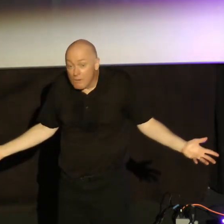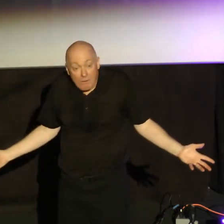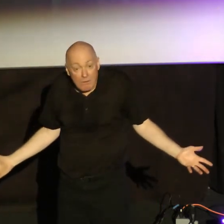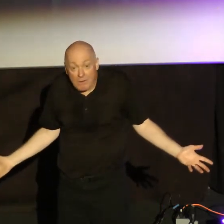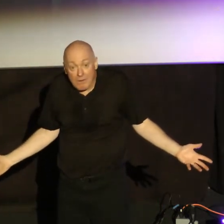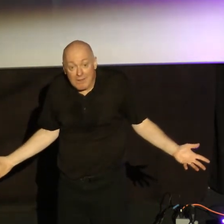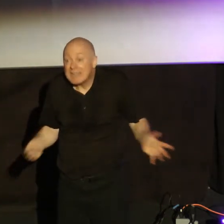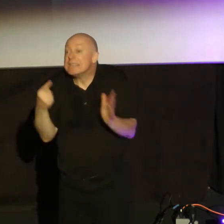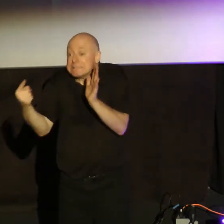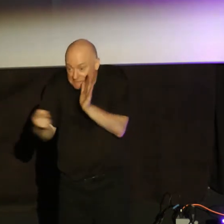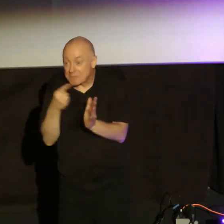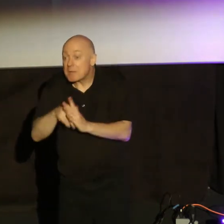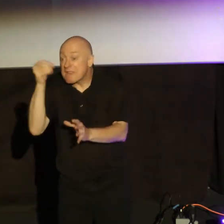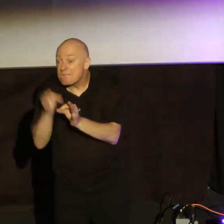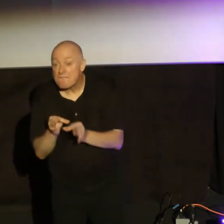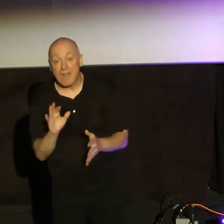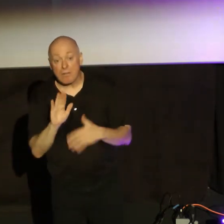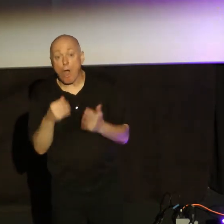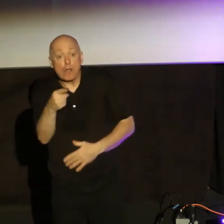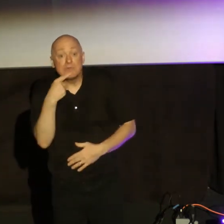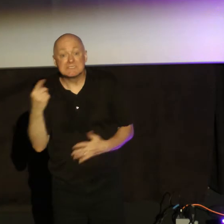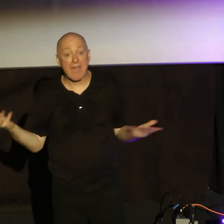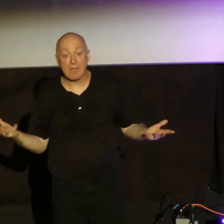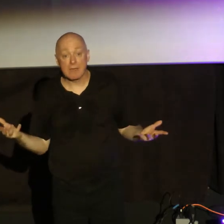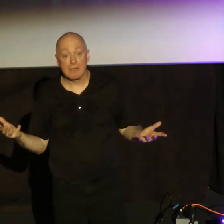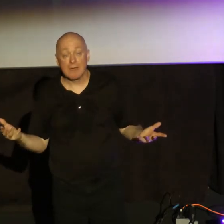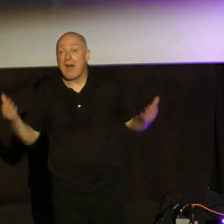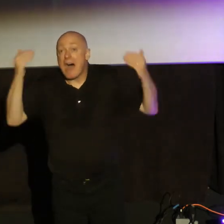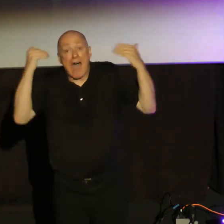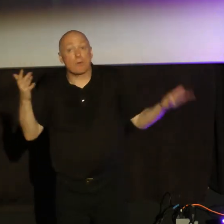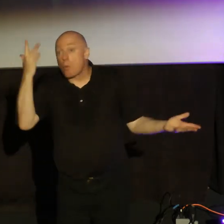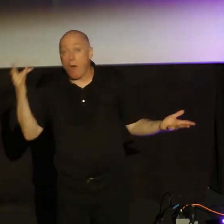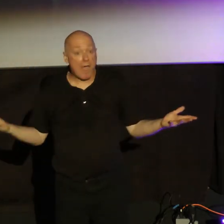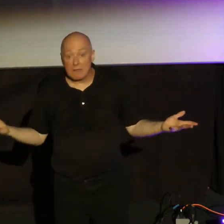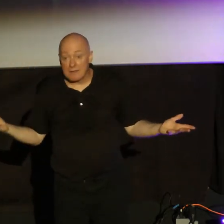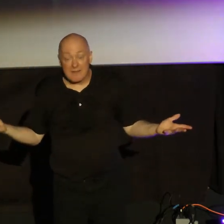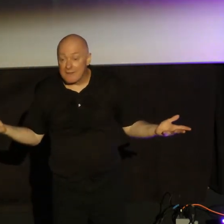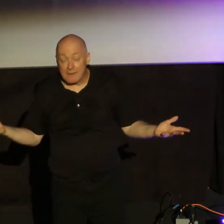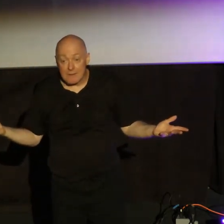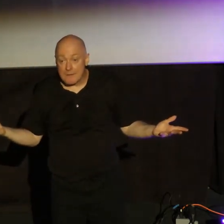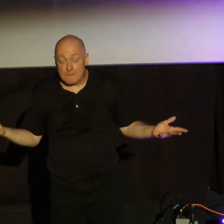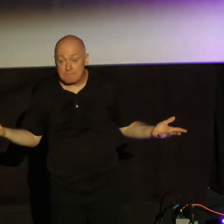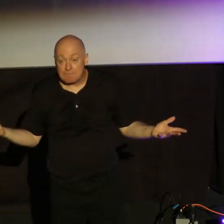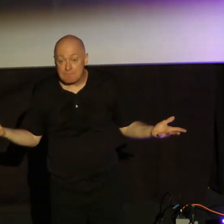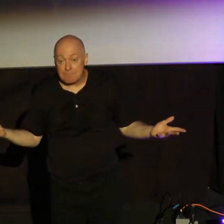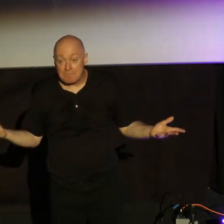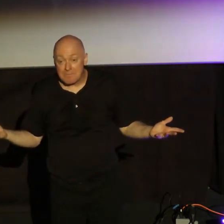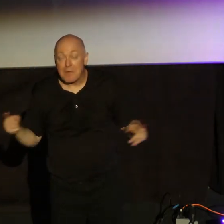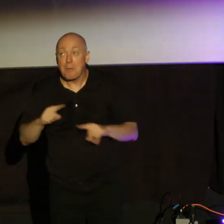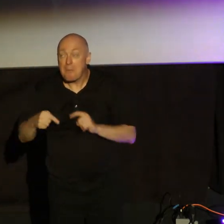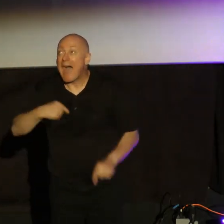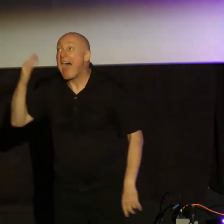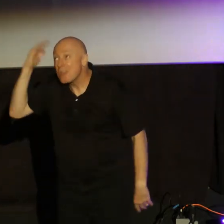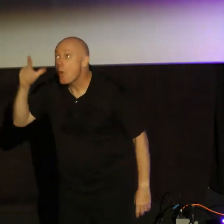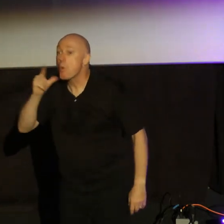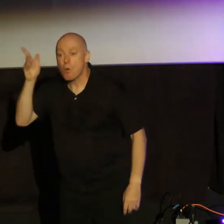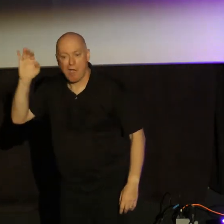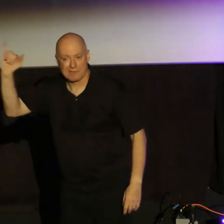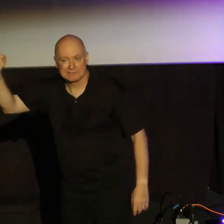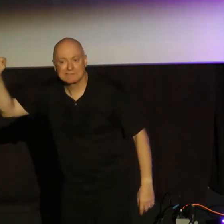And sometimes in faith, all you can say is, look, I don't know why, but I know who God is. And I